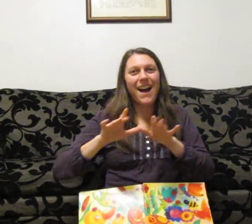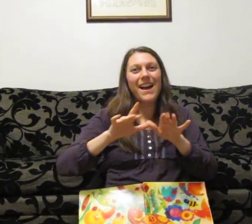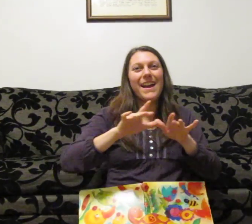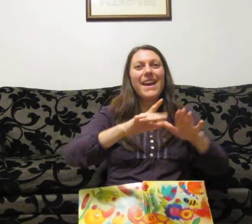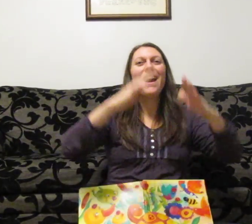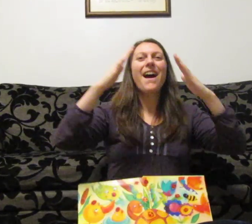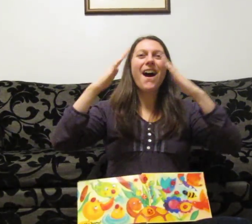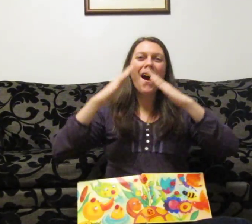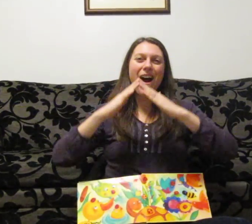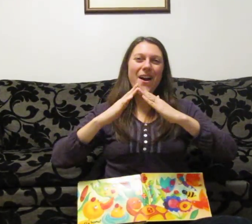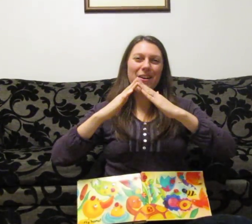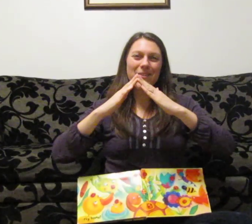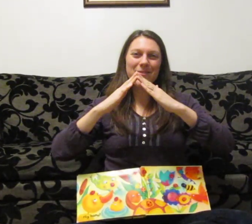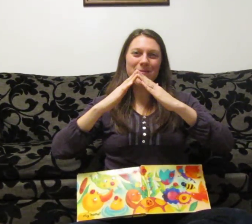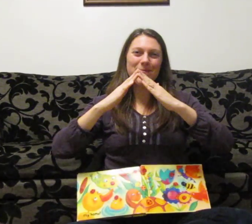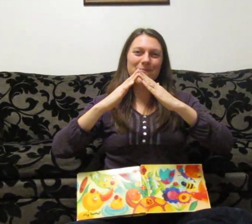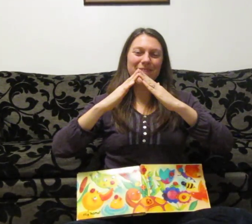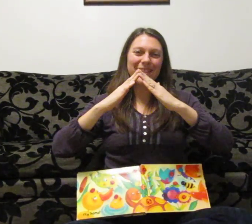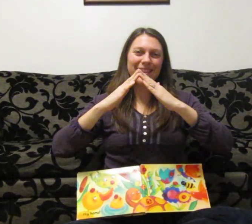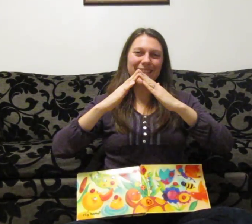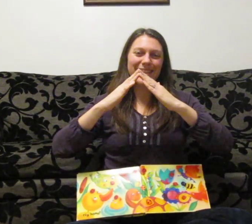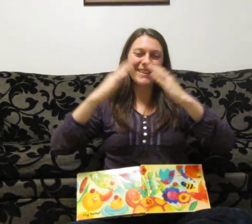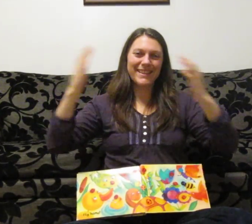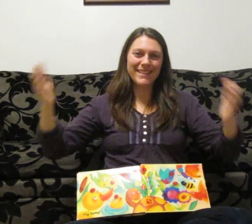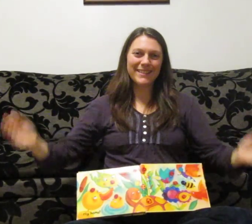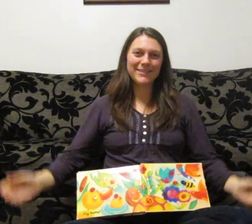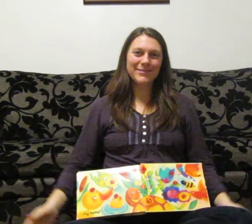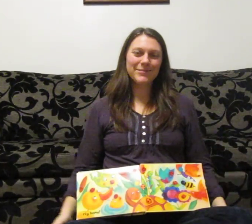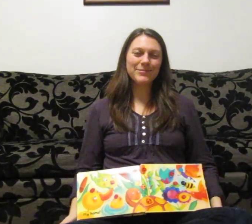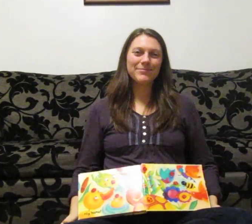home. Boom! Back You